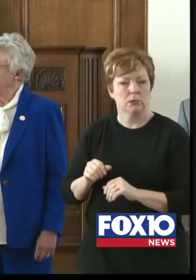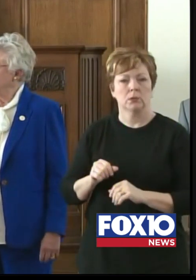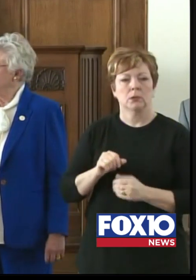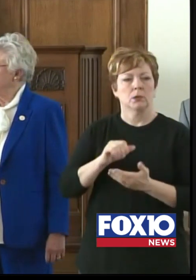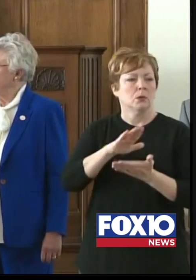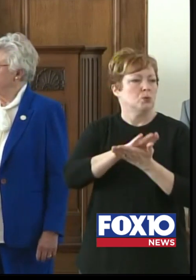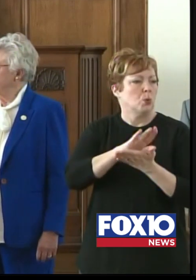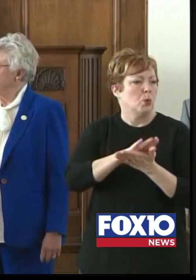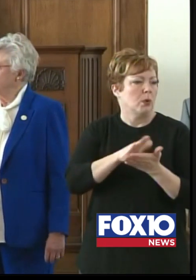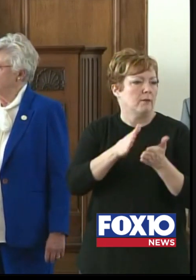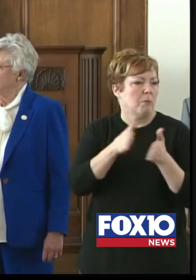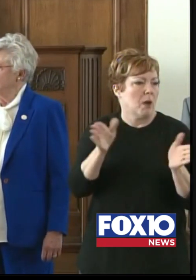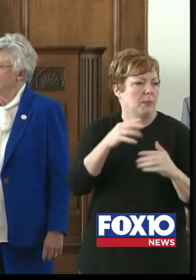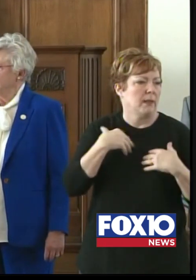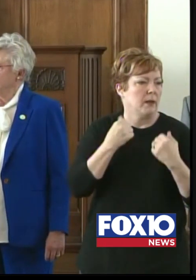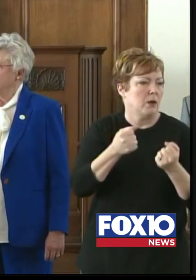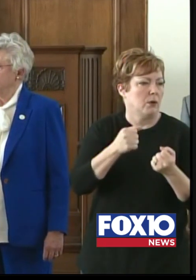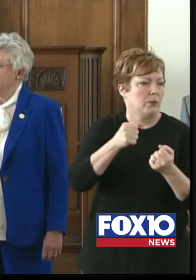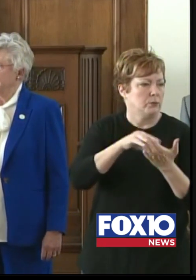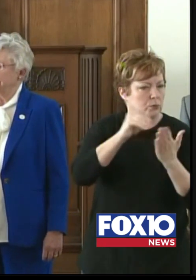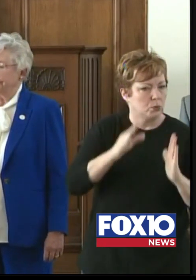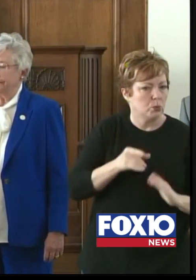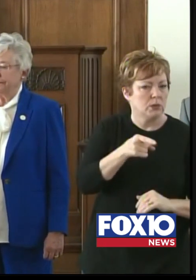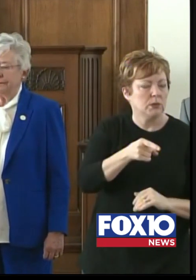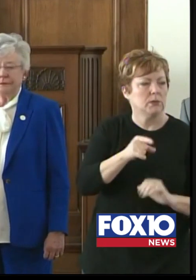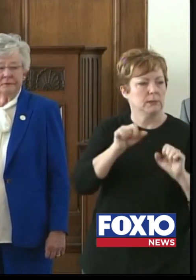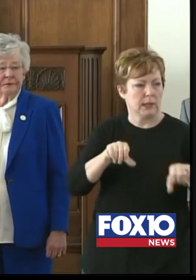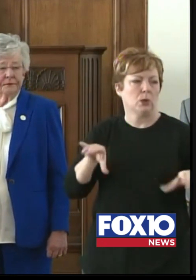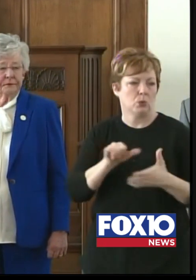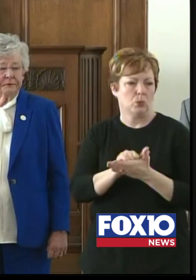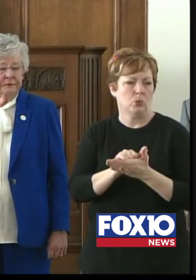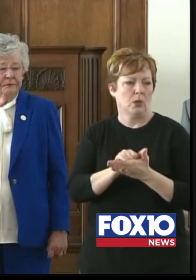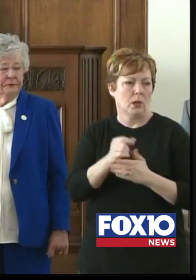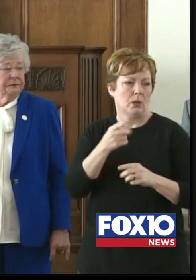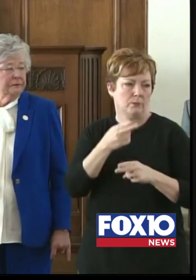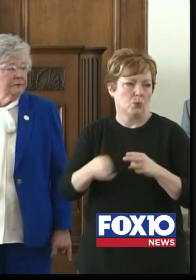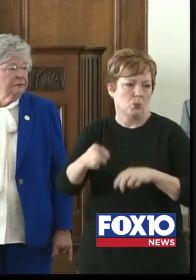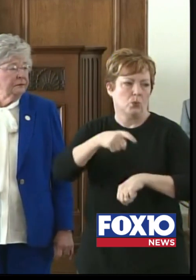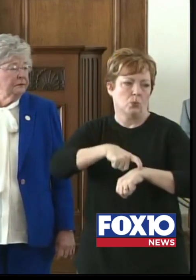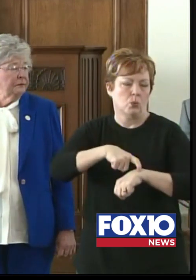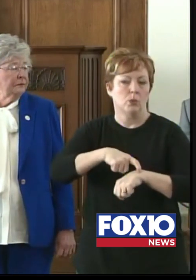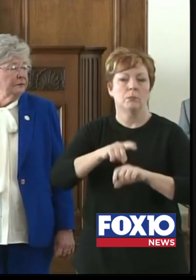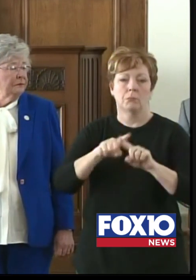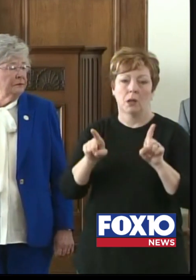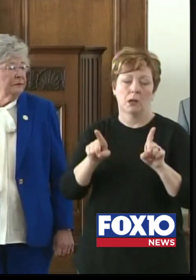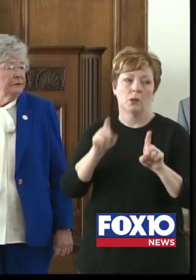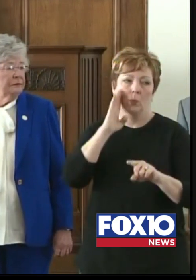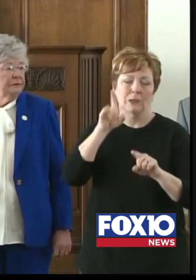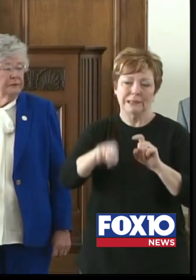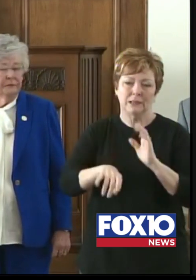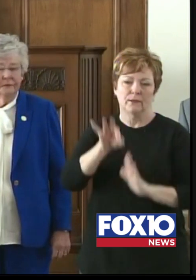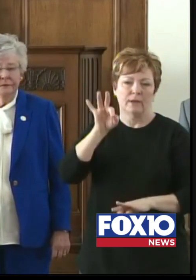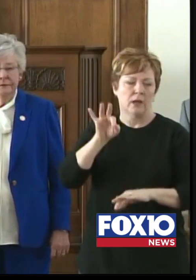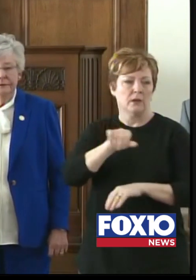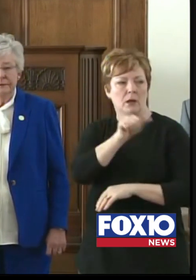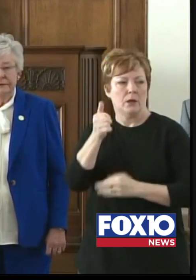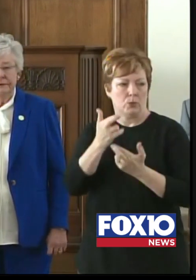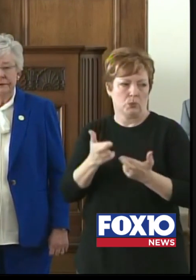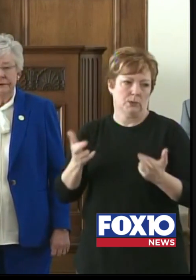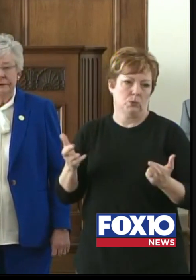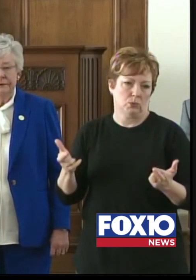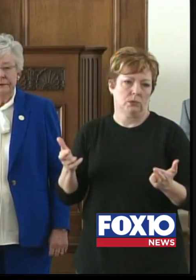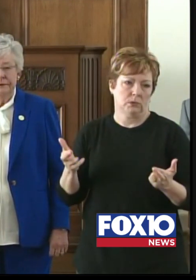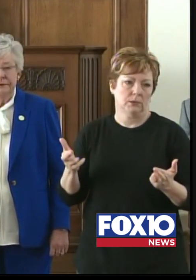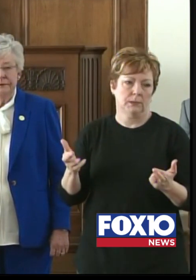Health students as well, who can do that for at least for a while. We clearly will need to find some additional resources and